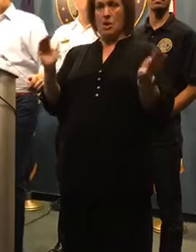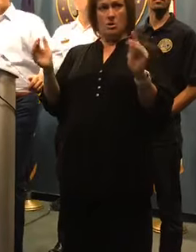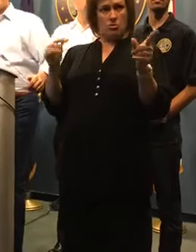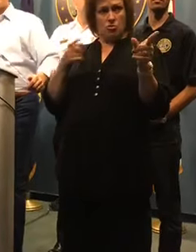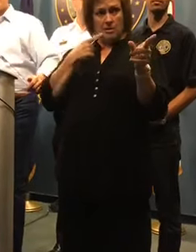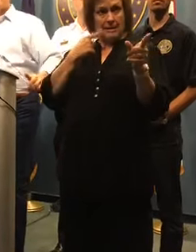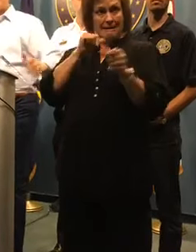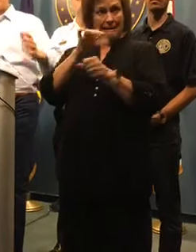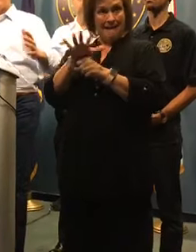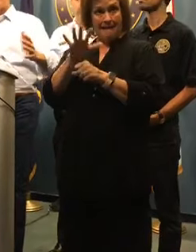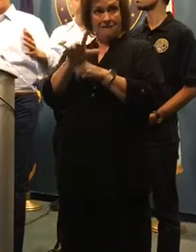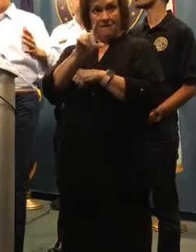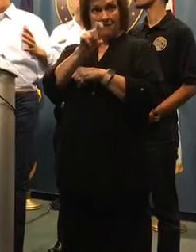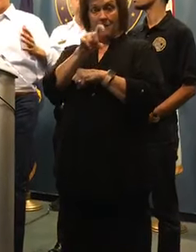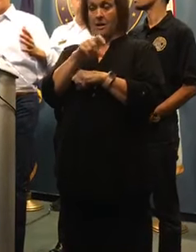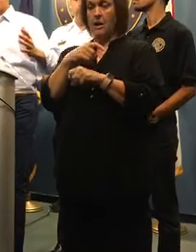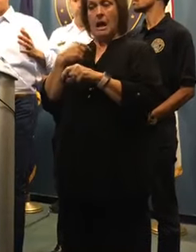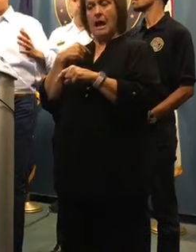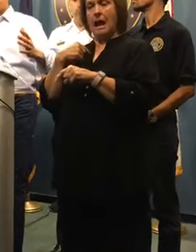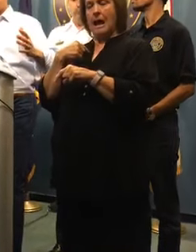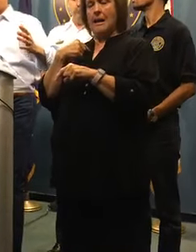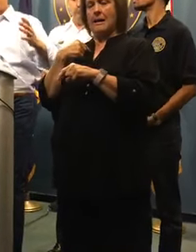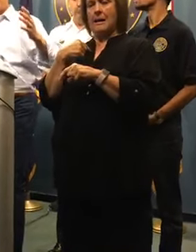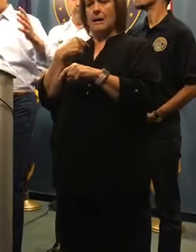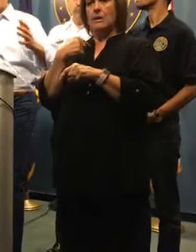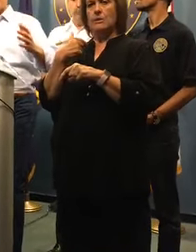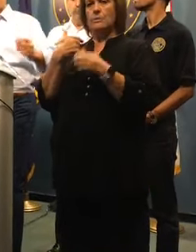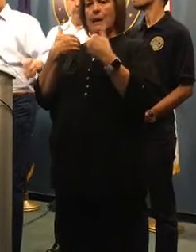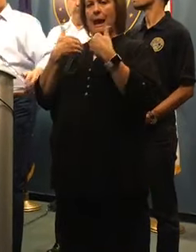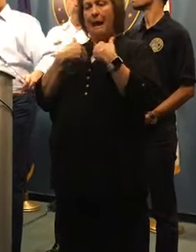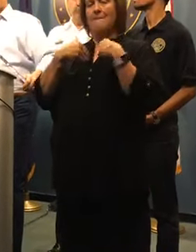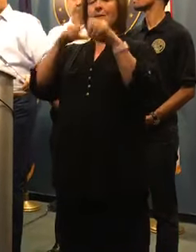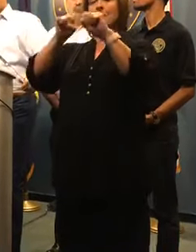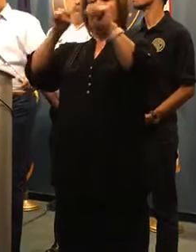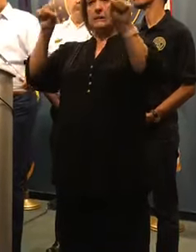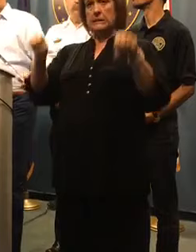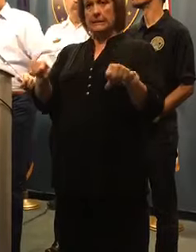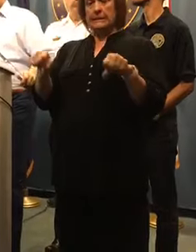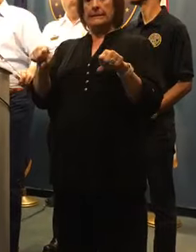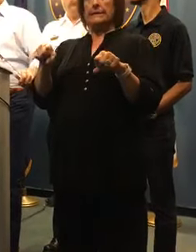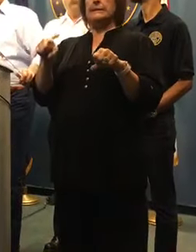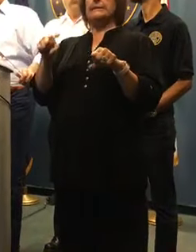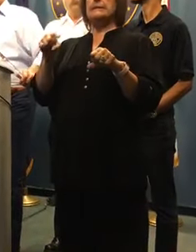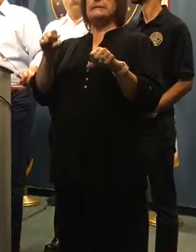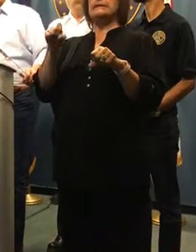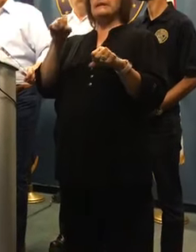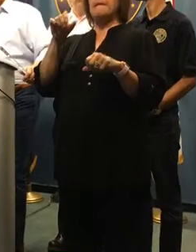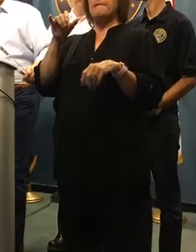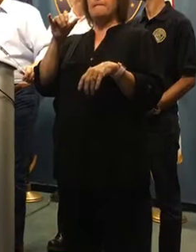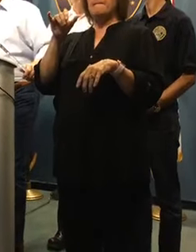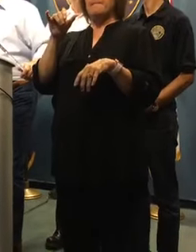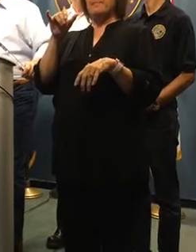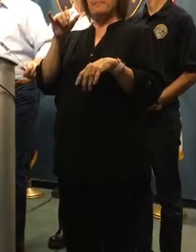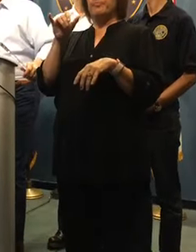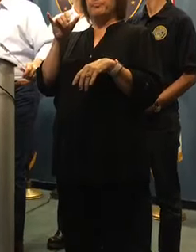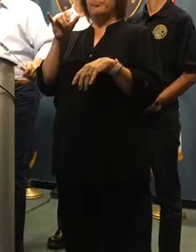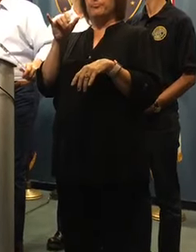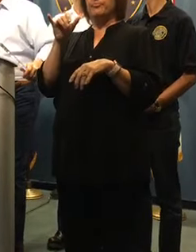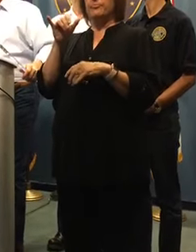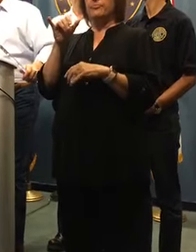Well, I say that because we have a system that can, given the